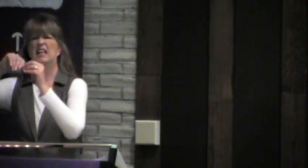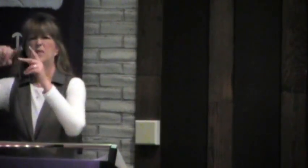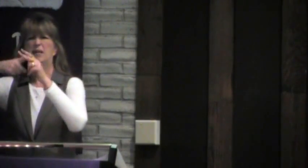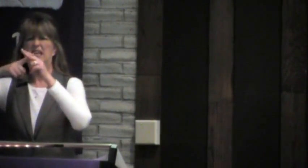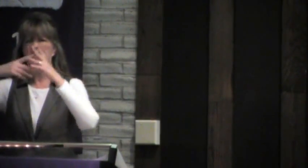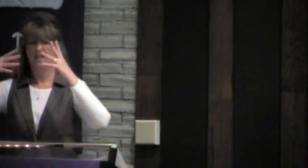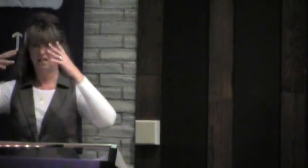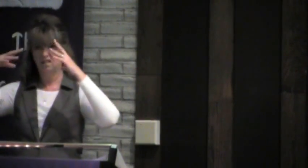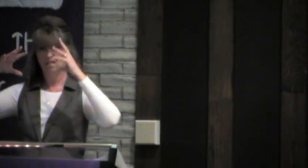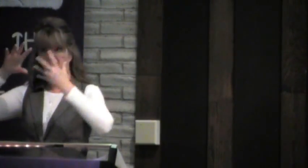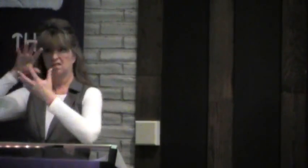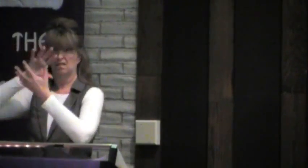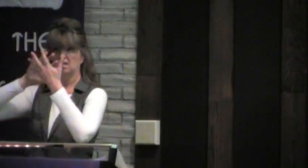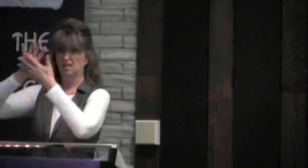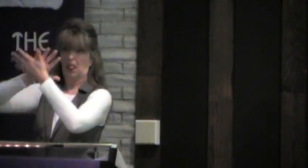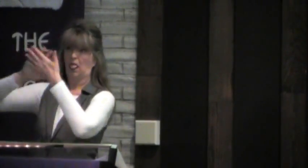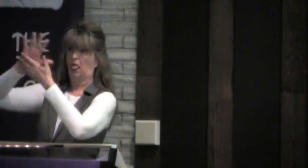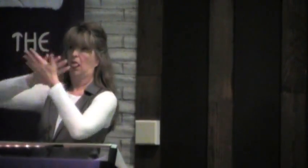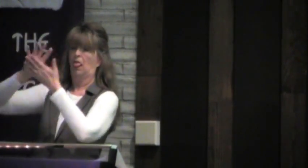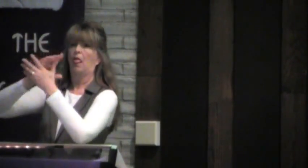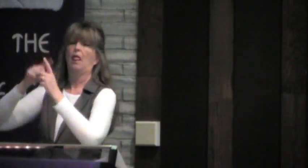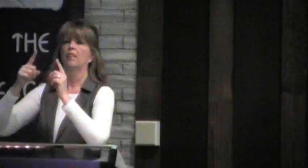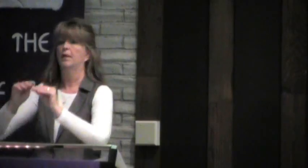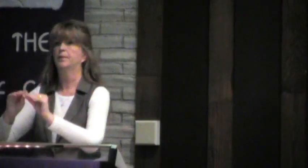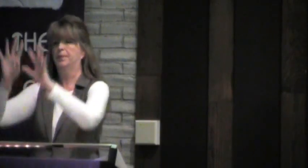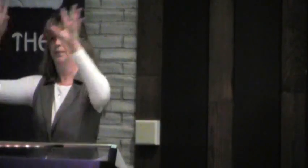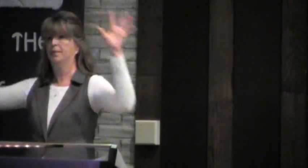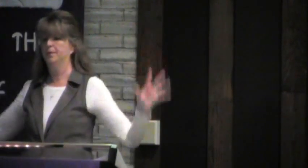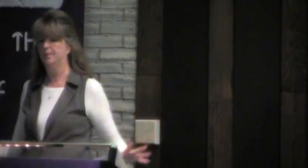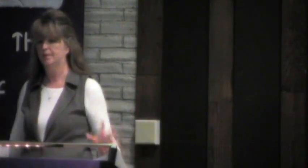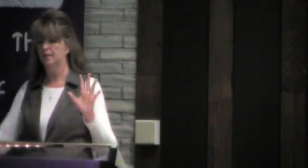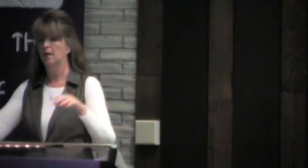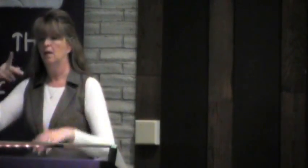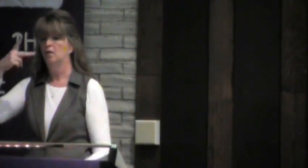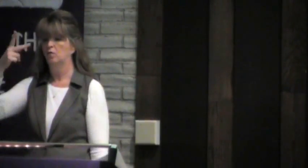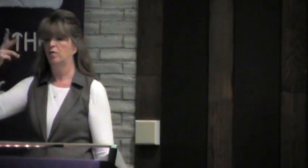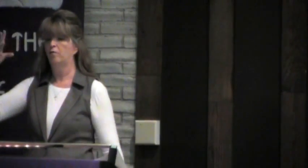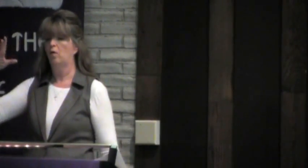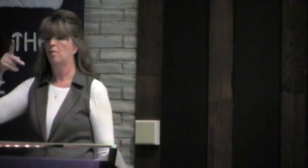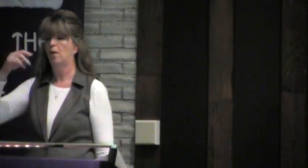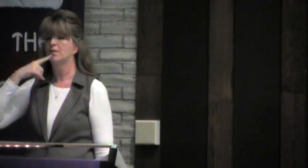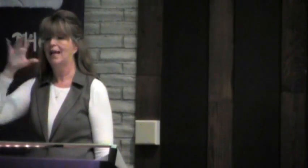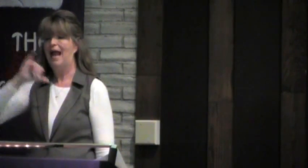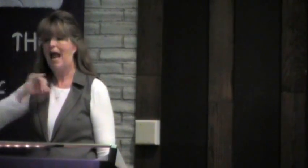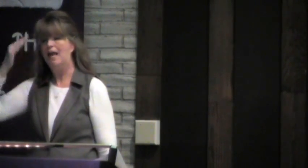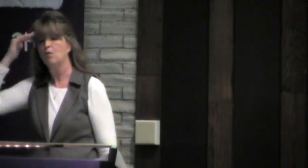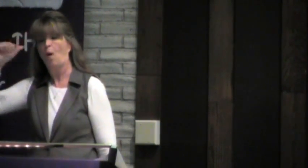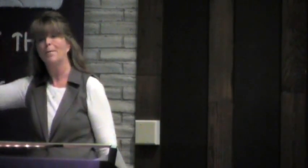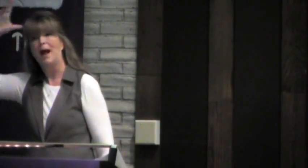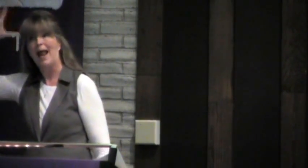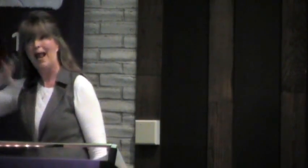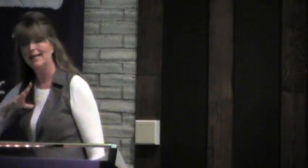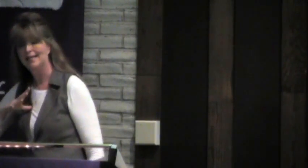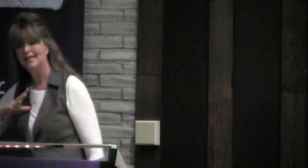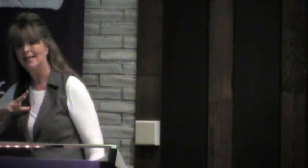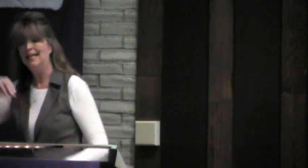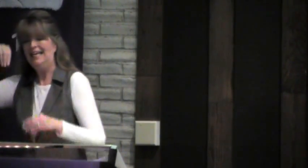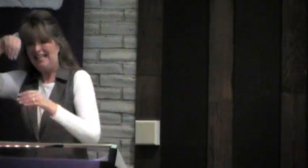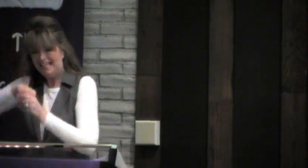And Paul is saying, it's kind of, it's a little bit vague